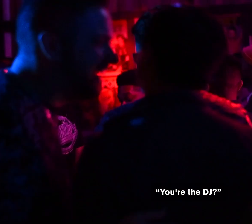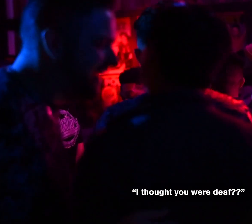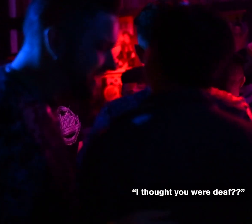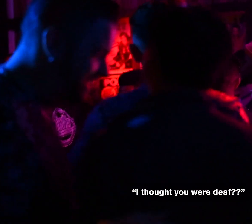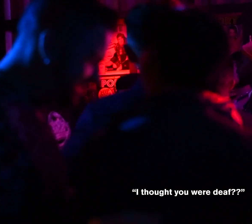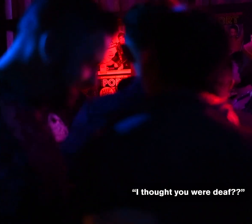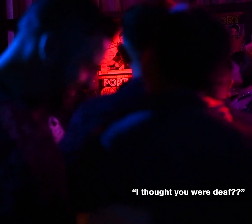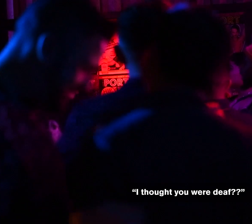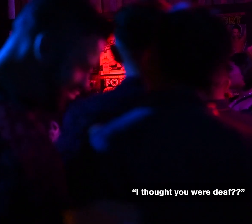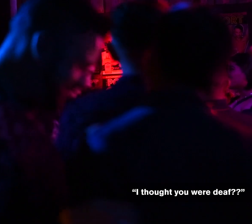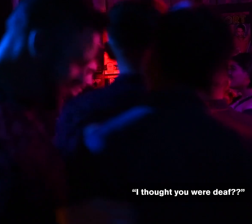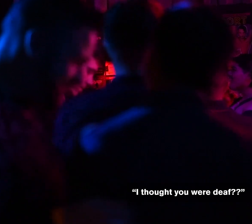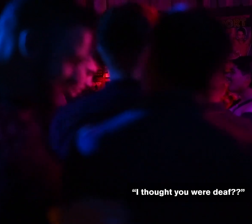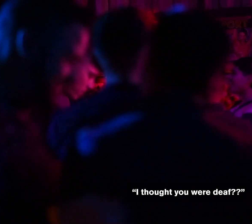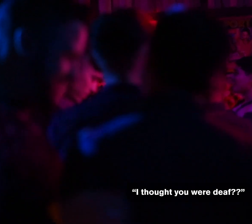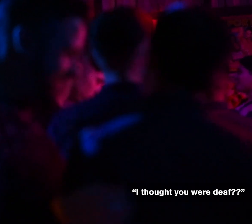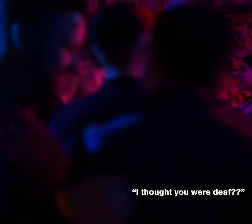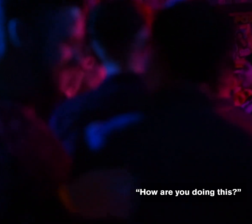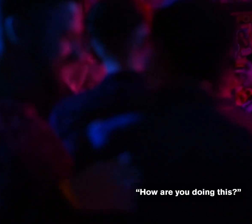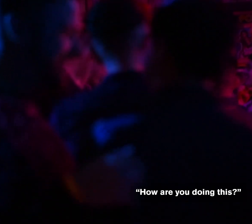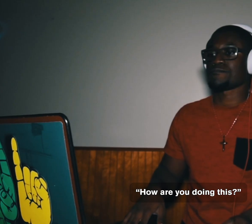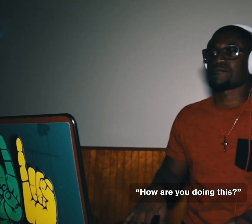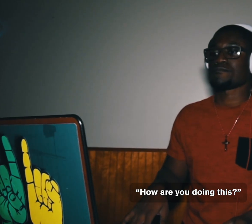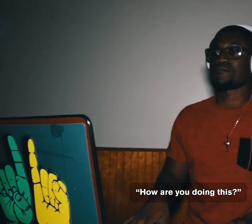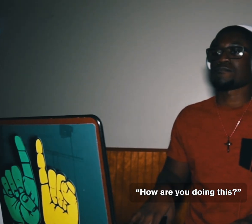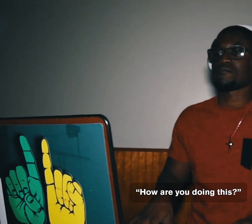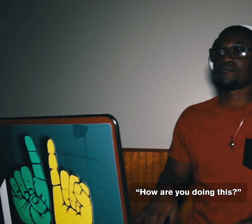I thought you were deaf. How are you doing this?